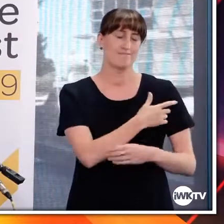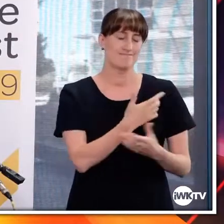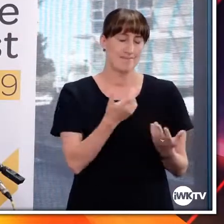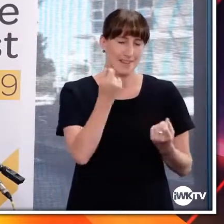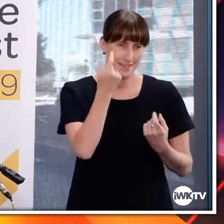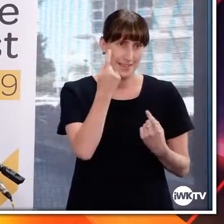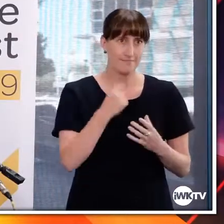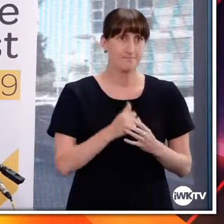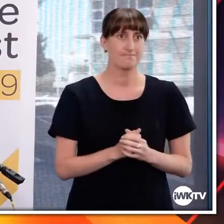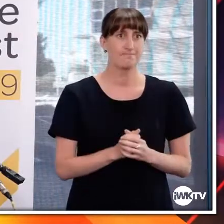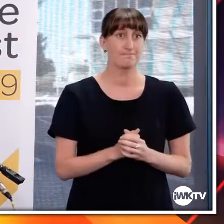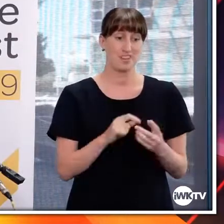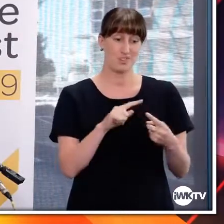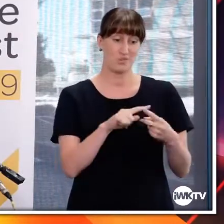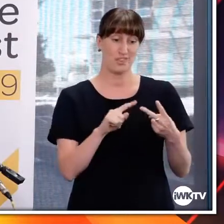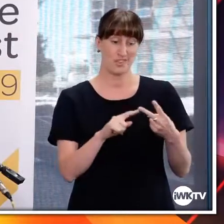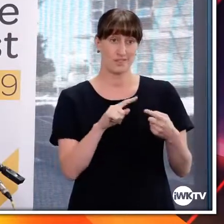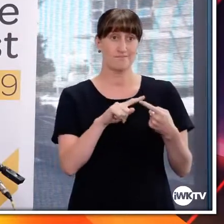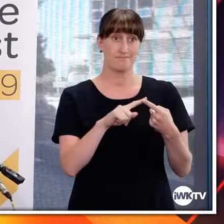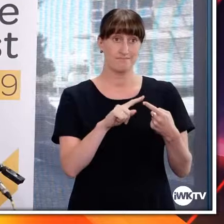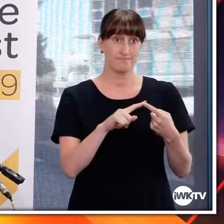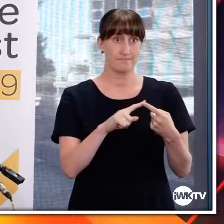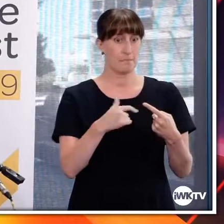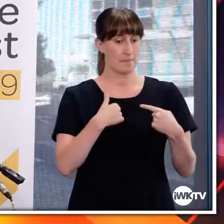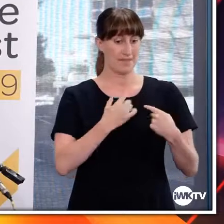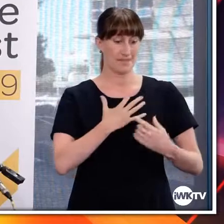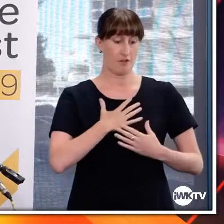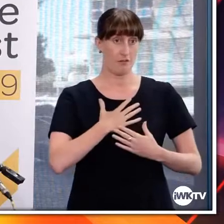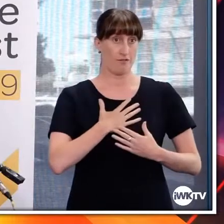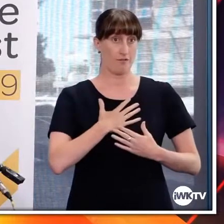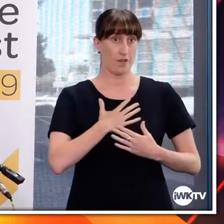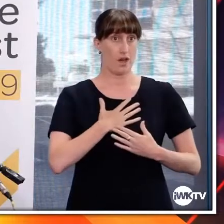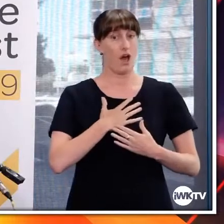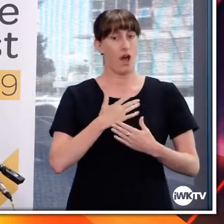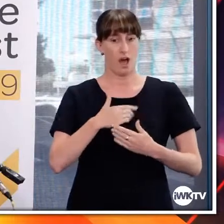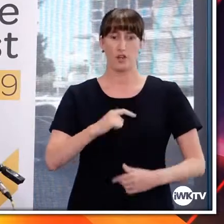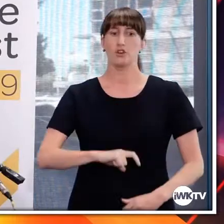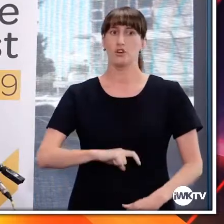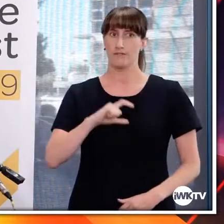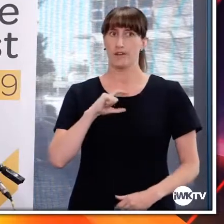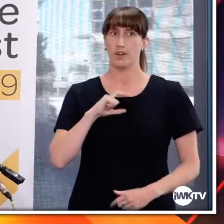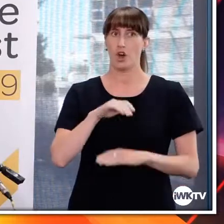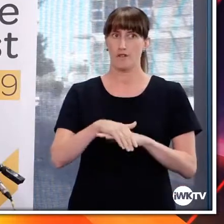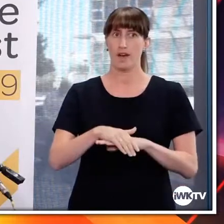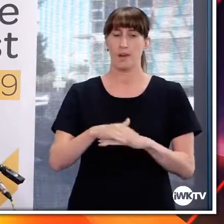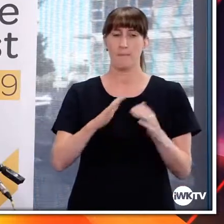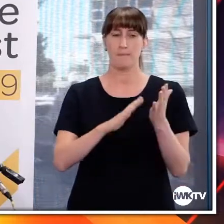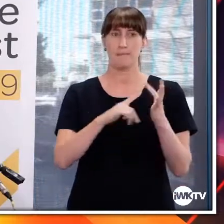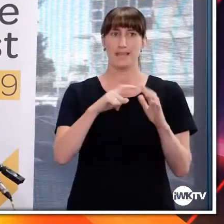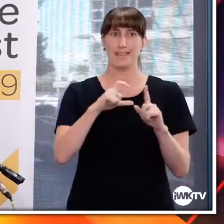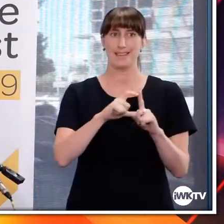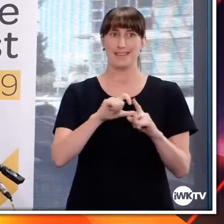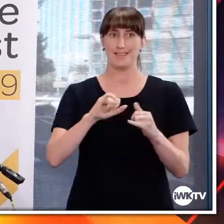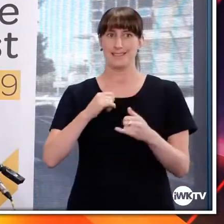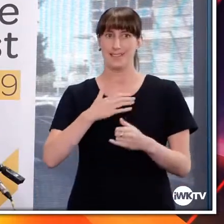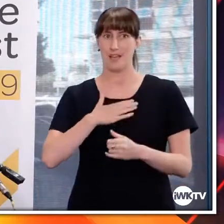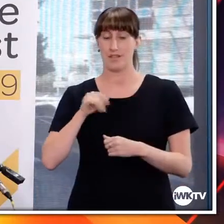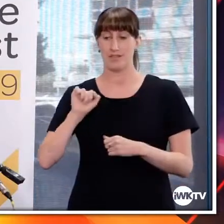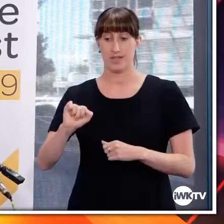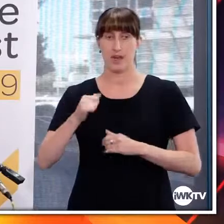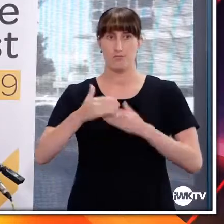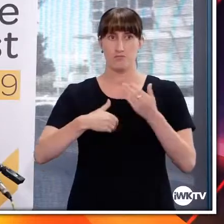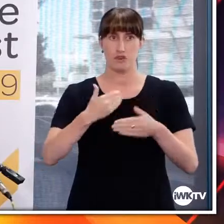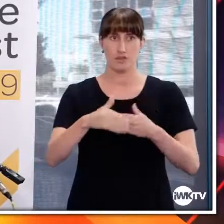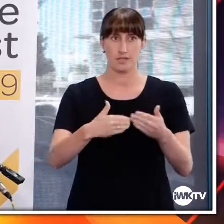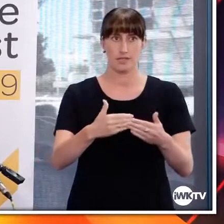make two comments. The first is I have great confidence in the process that Medsafe has undertaken. And as just emphasised, as Chris said, no corners have been cut here.